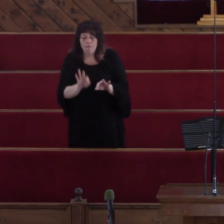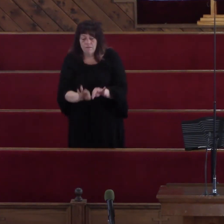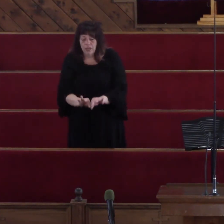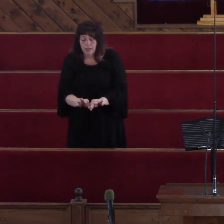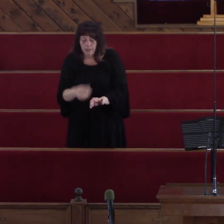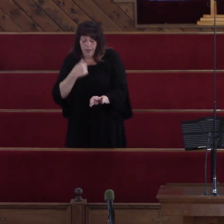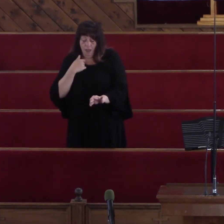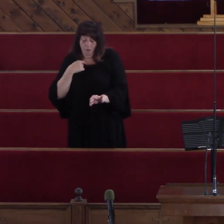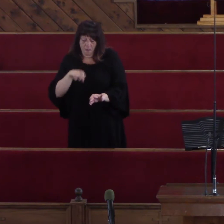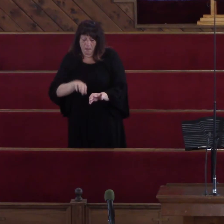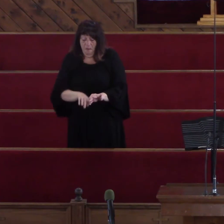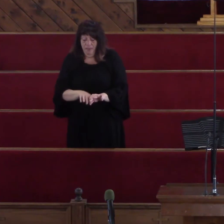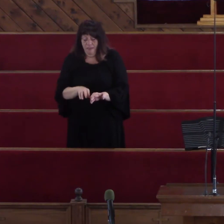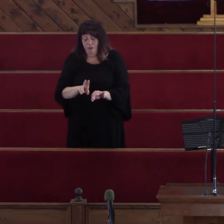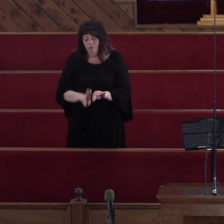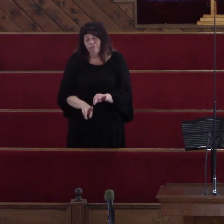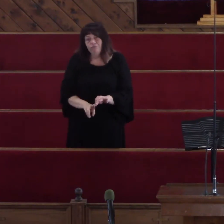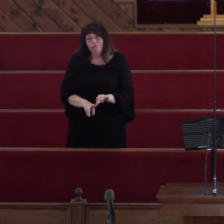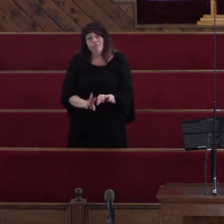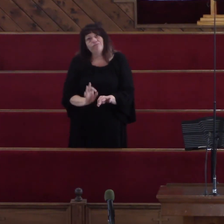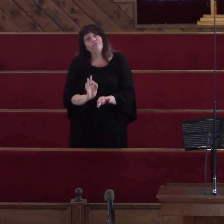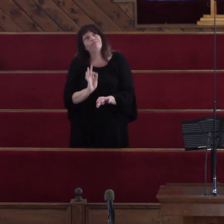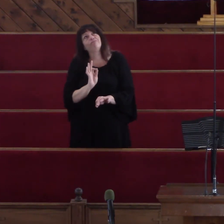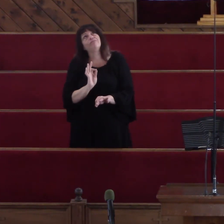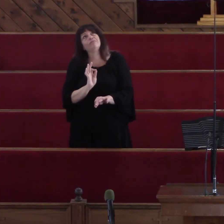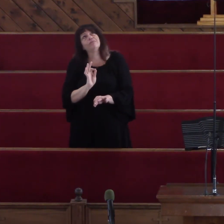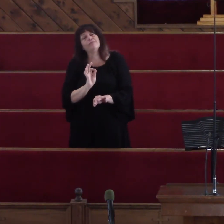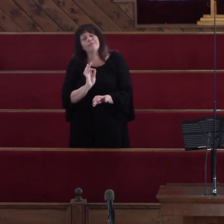Right at your feet